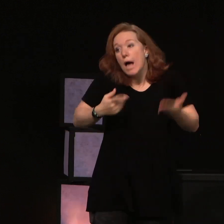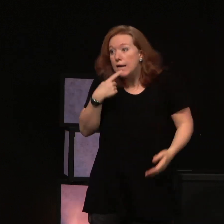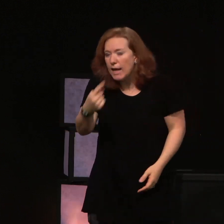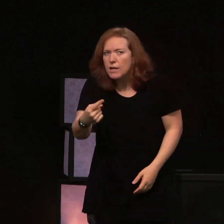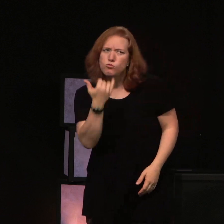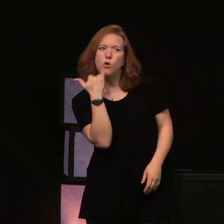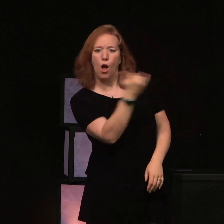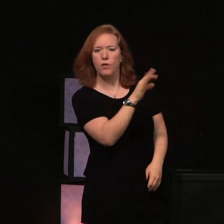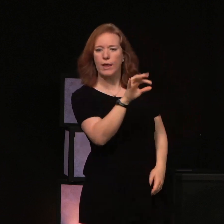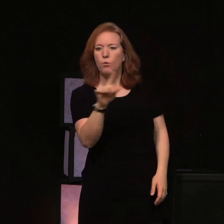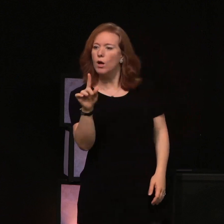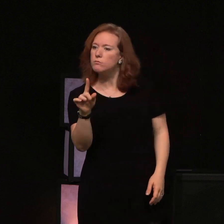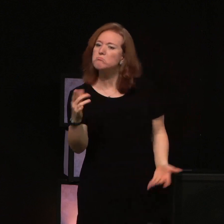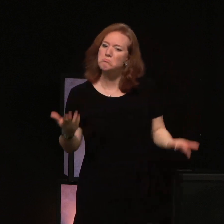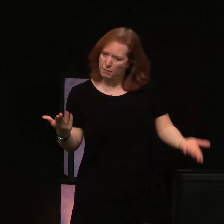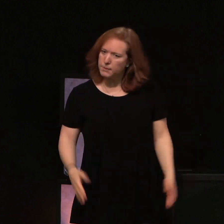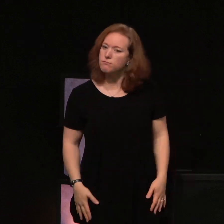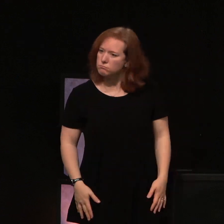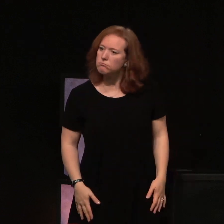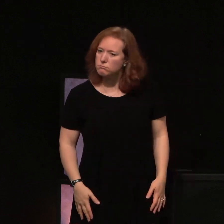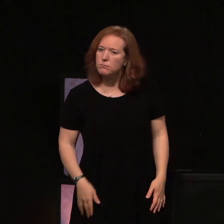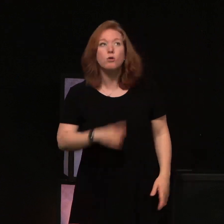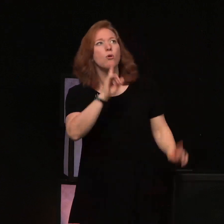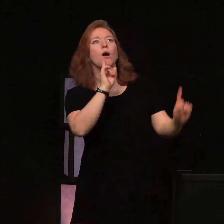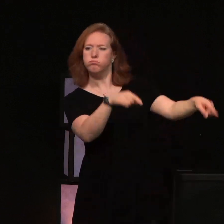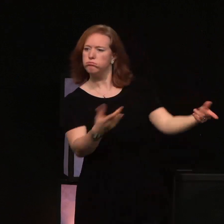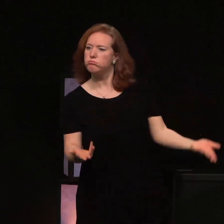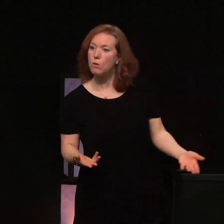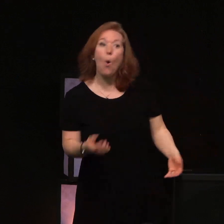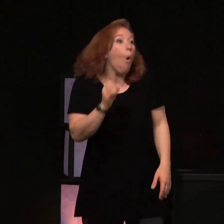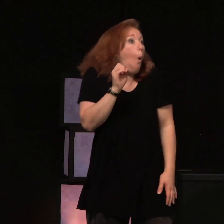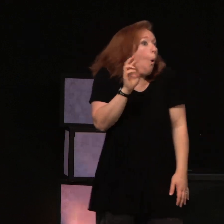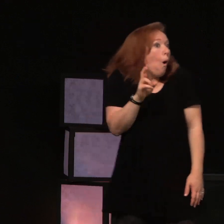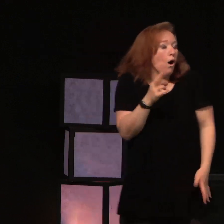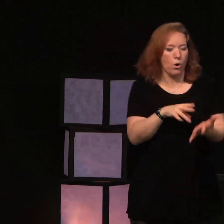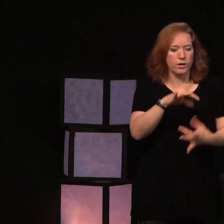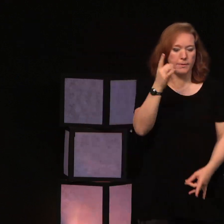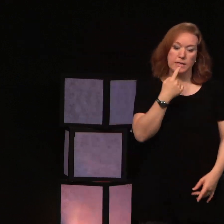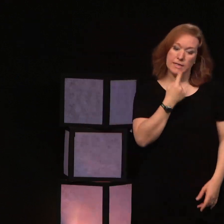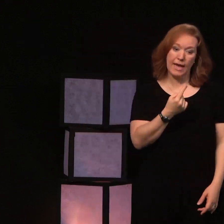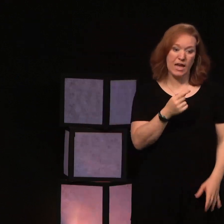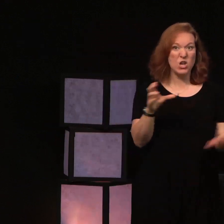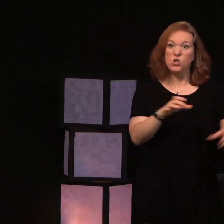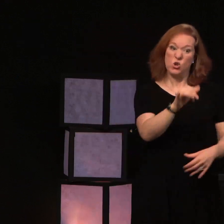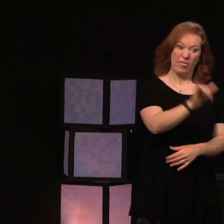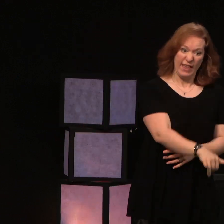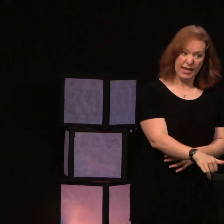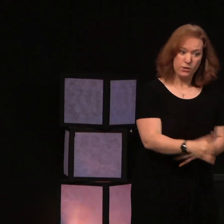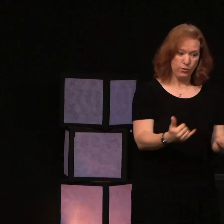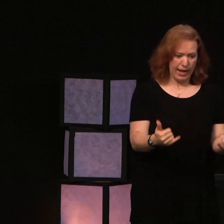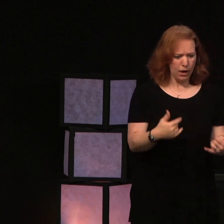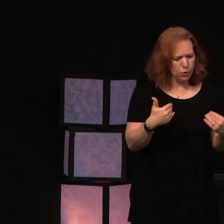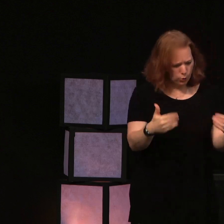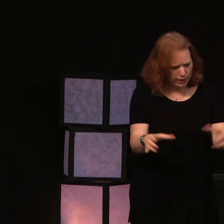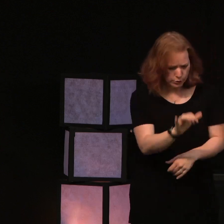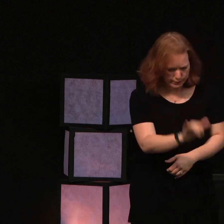He could also say, now if you do this right now, even if you've called them and they're on their way, go ahead and do this right now.